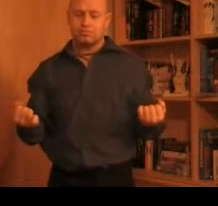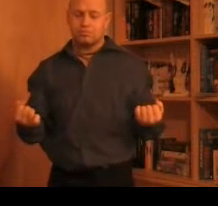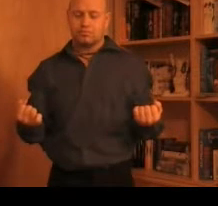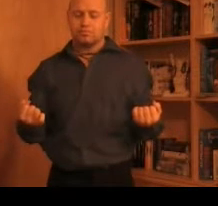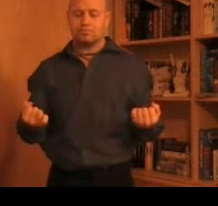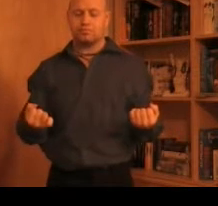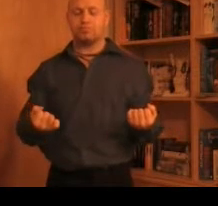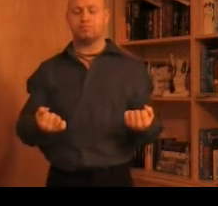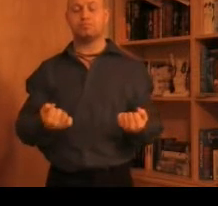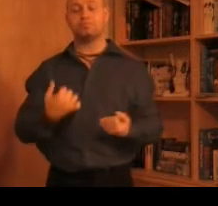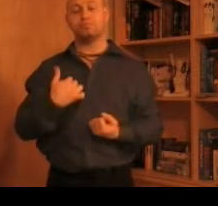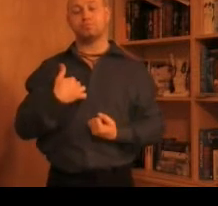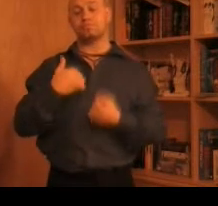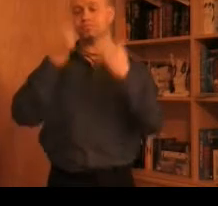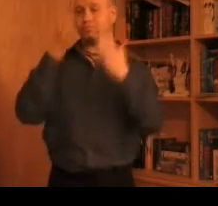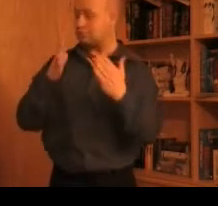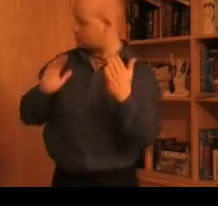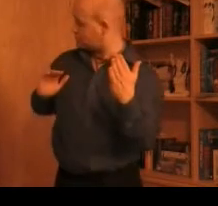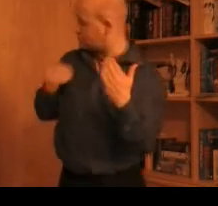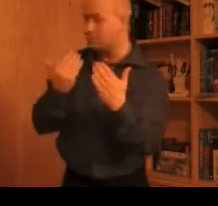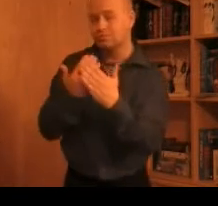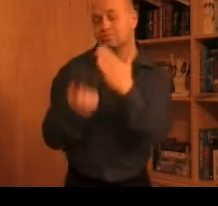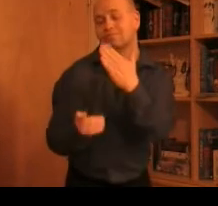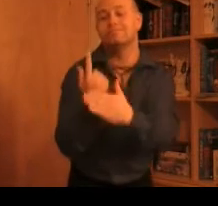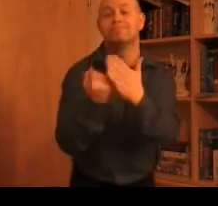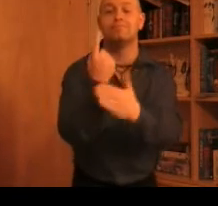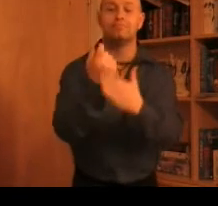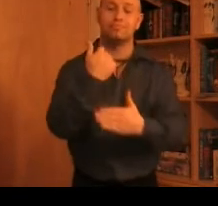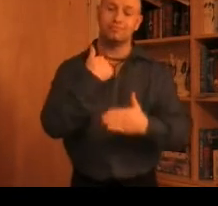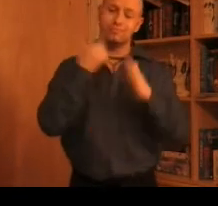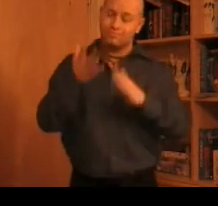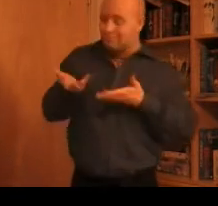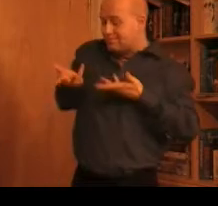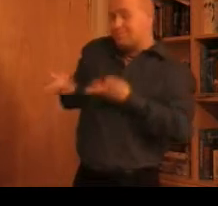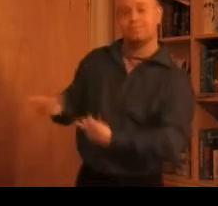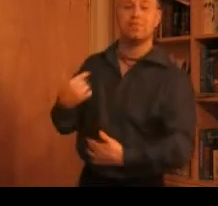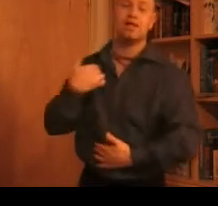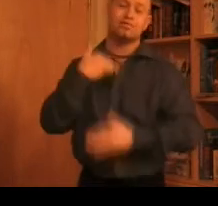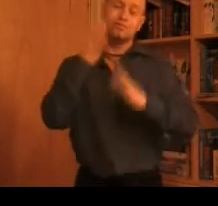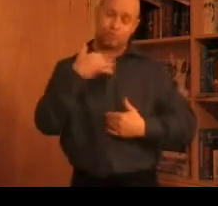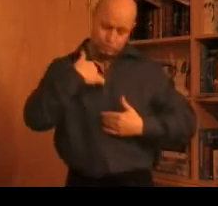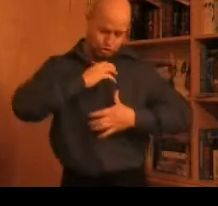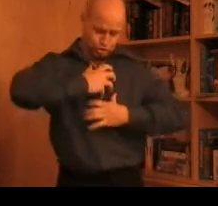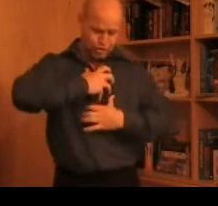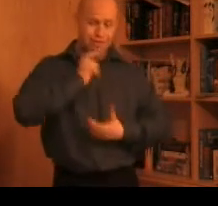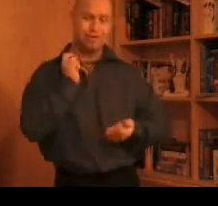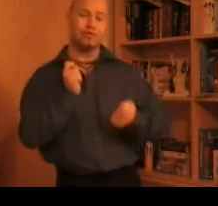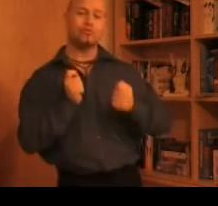I had to let it happen I had to change